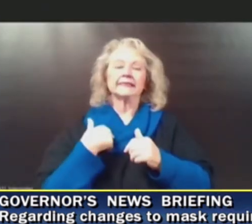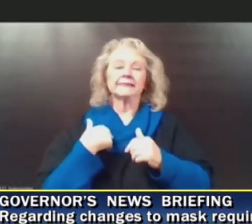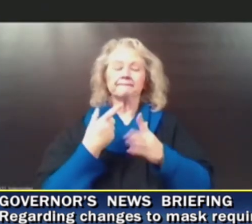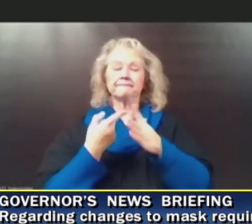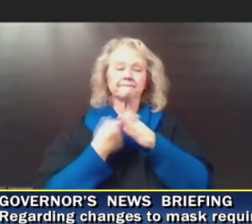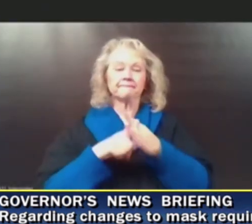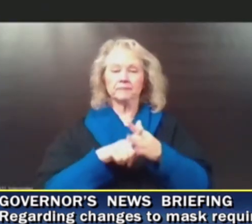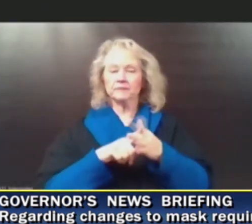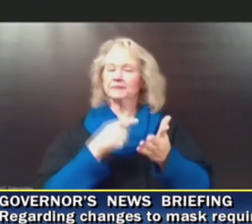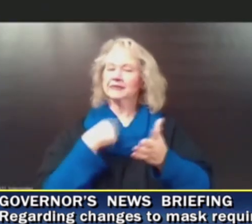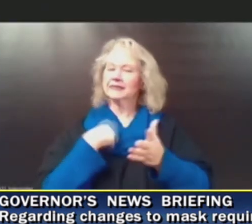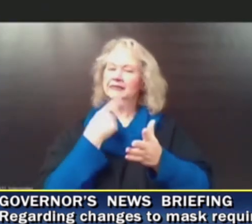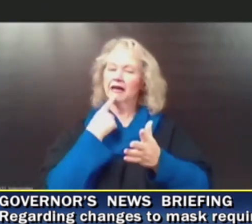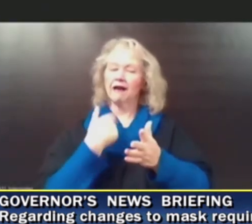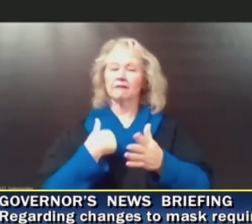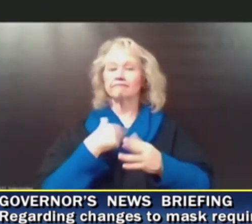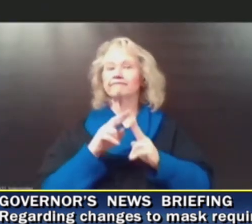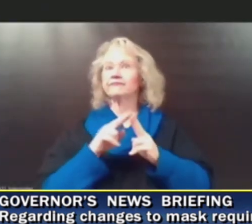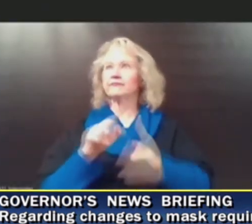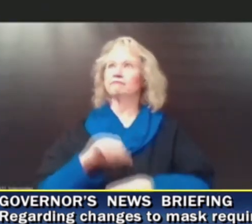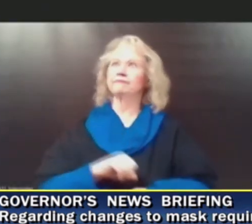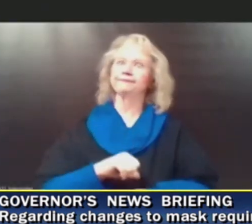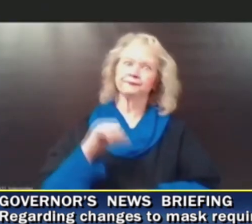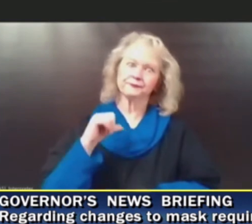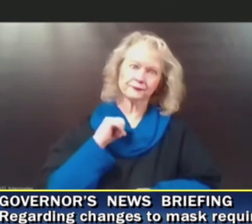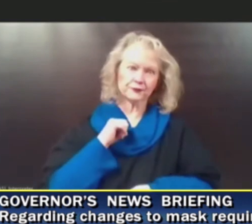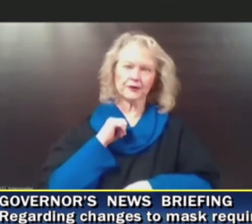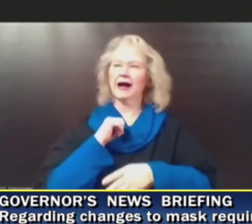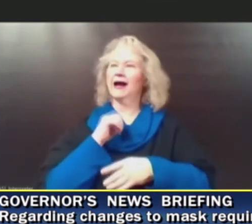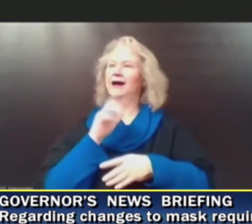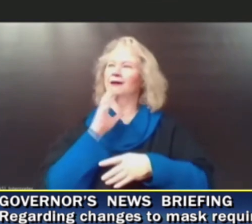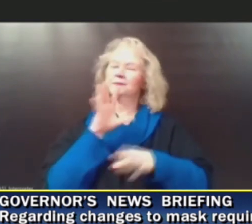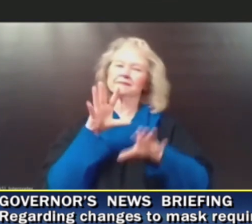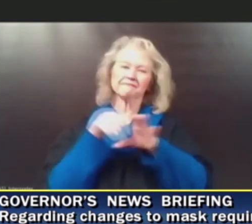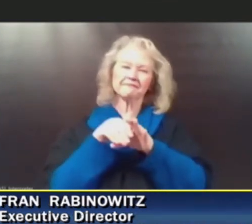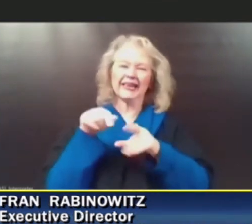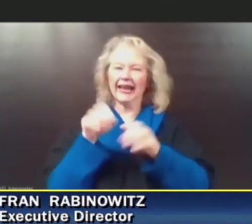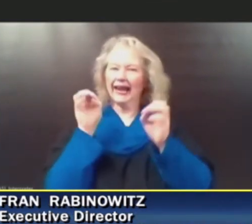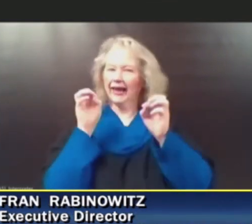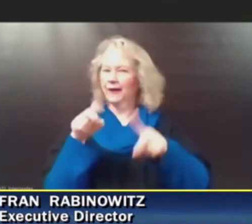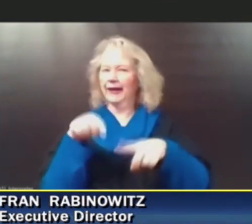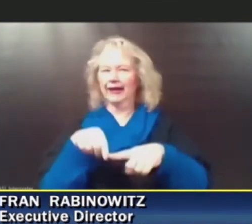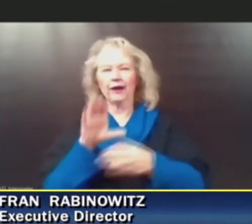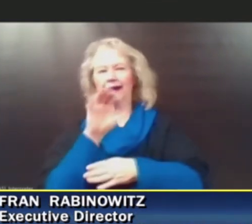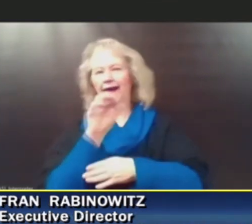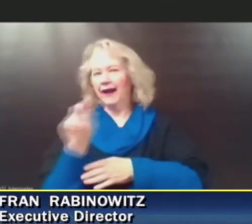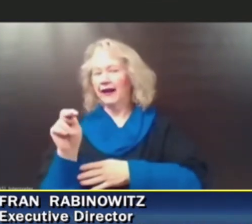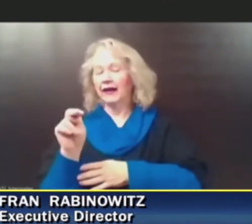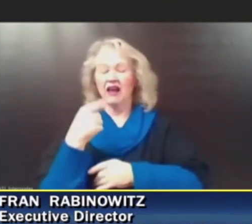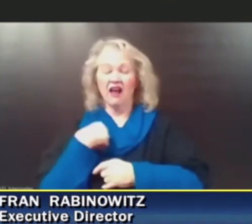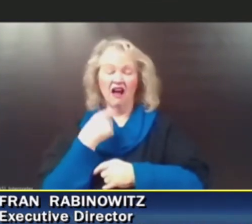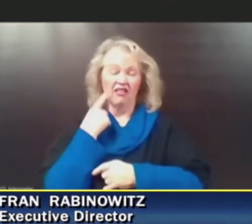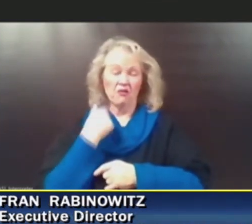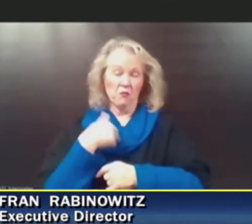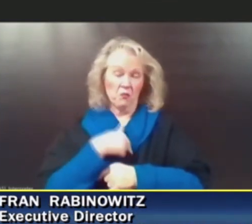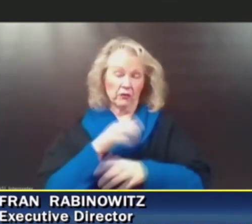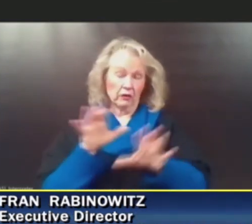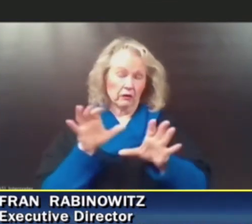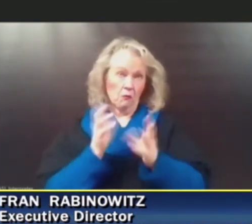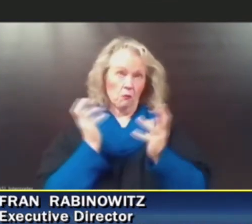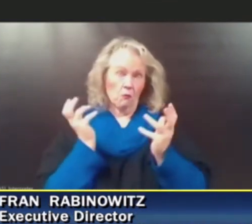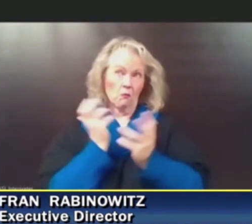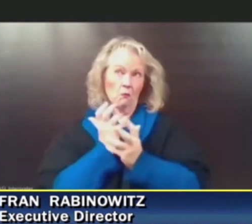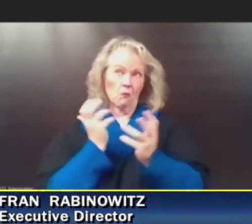I am very proud to be in education in Connecticut. I think we have done an amazing job during